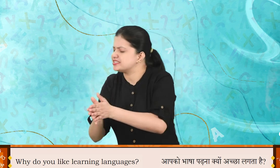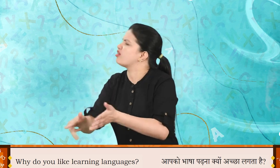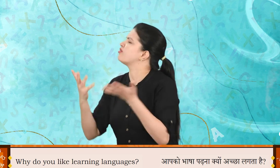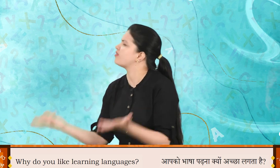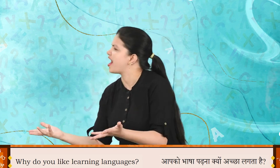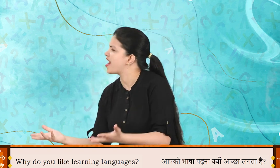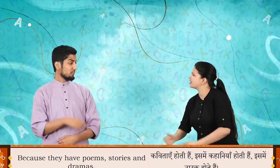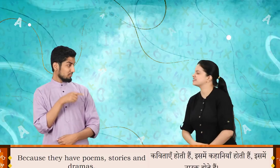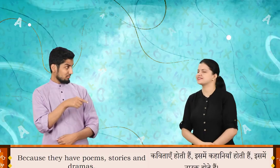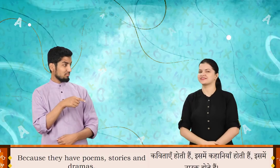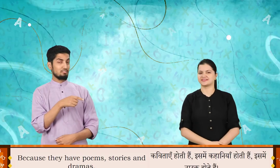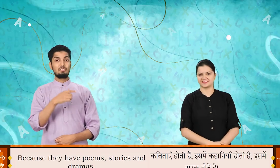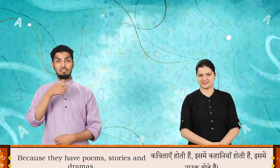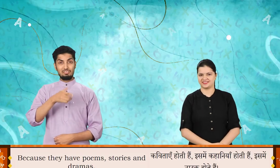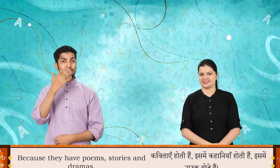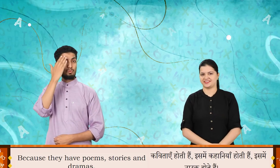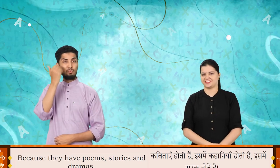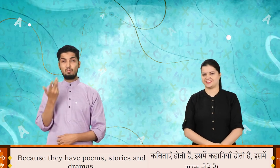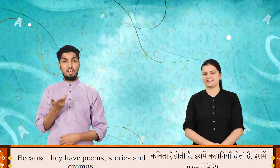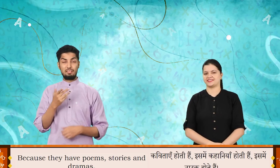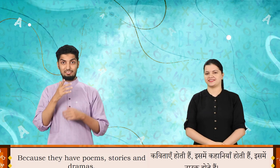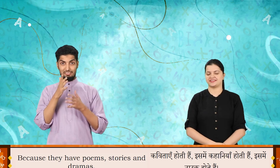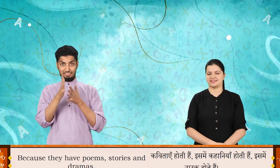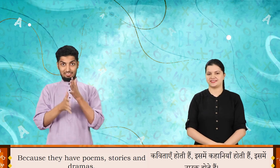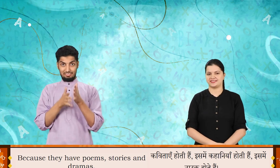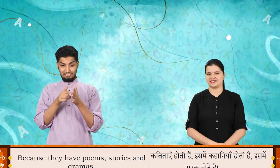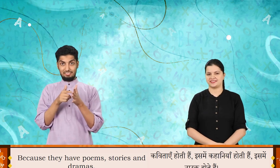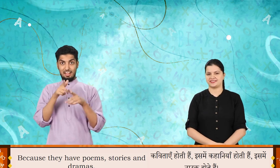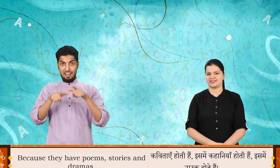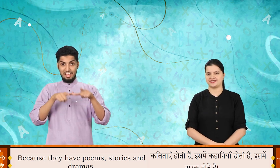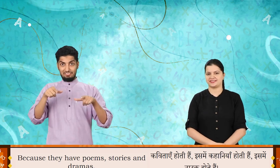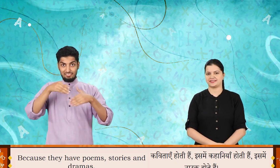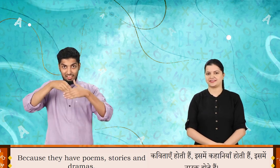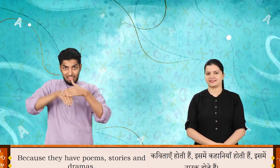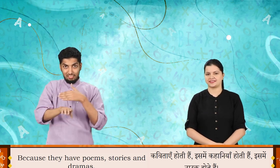Because they have poems, stories and dramas.